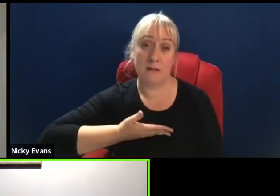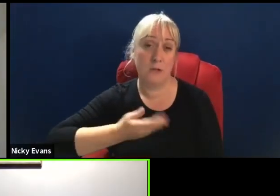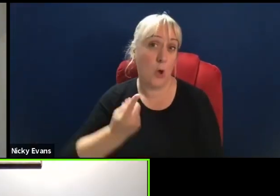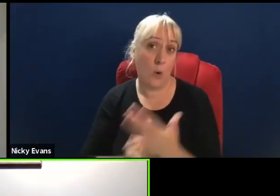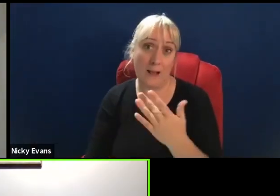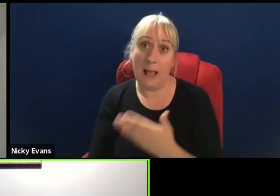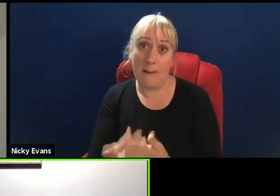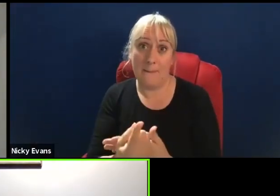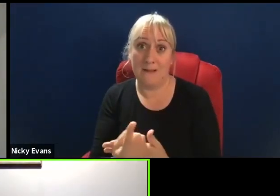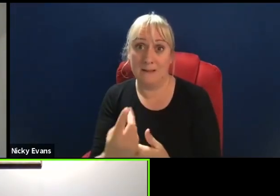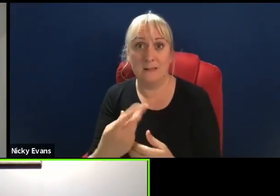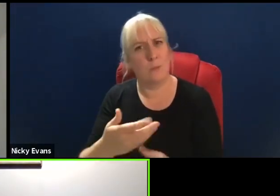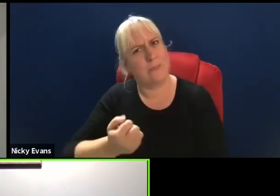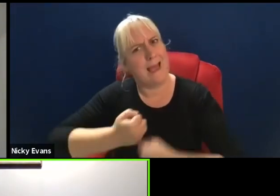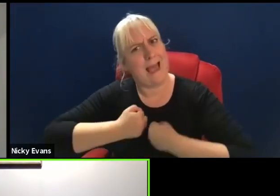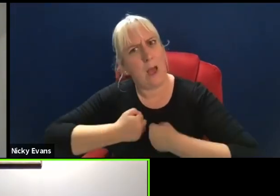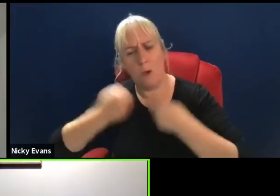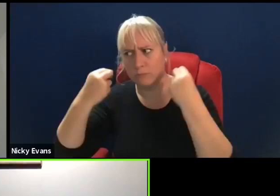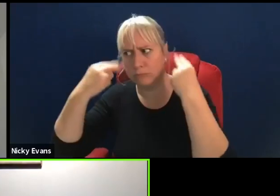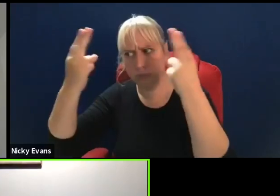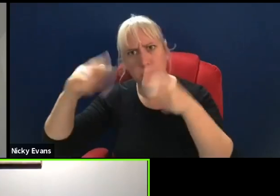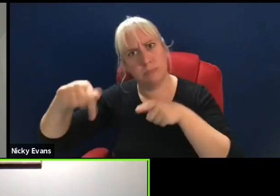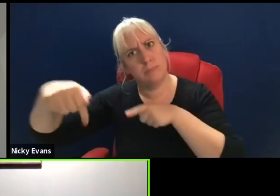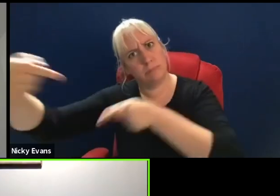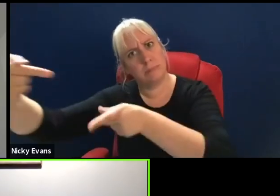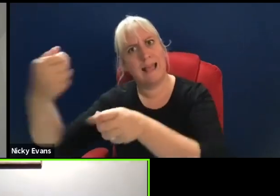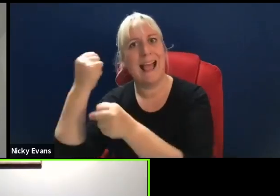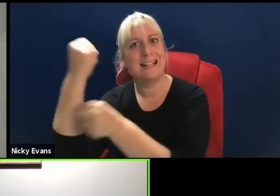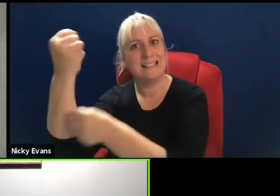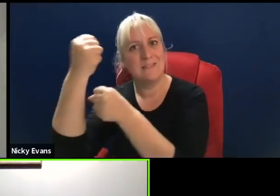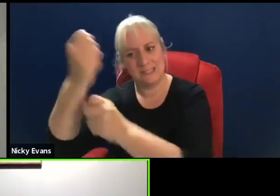now and into the future. So I'll stop there, Martha. Martha.